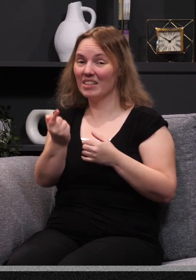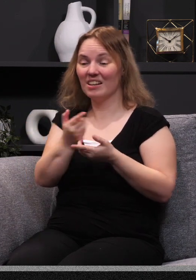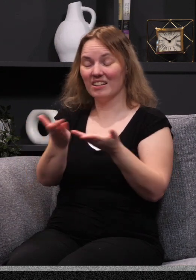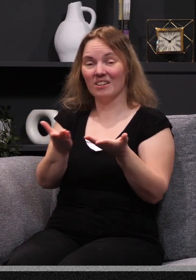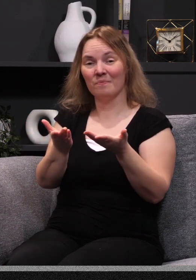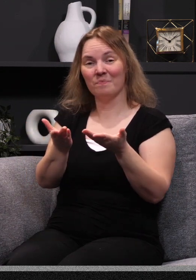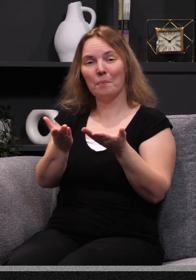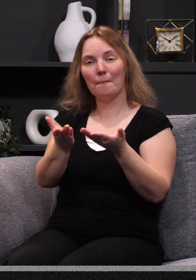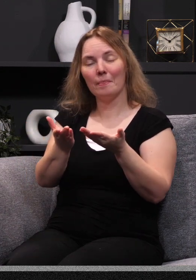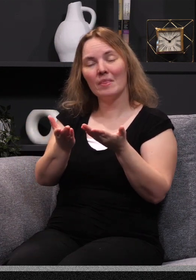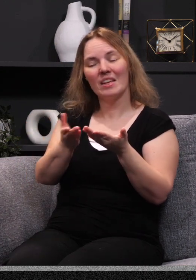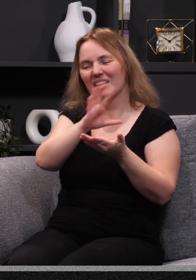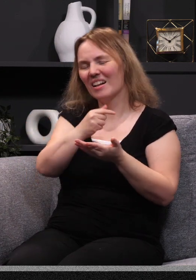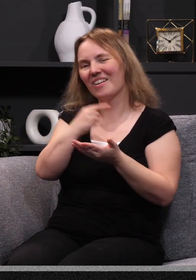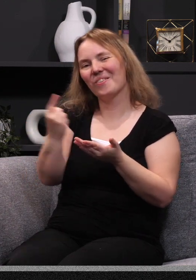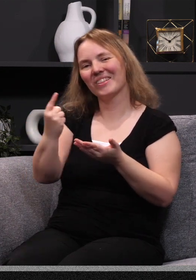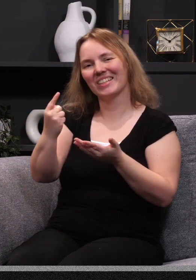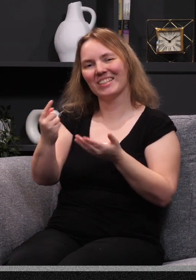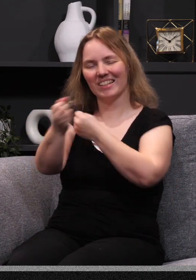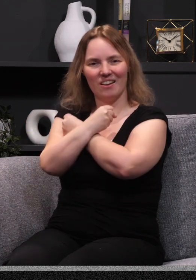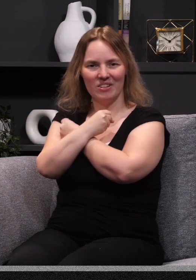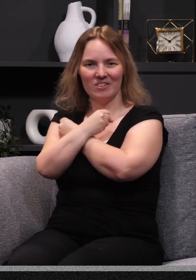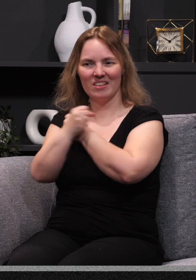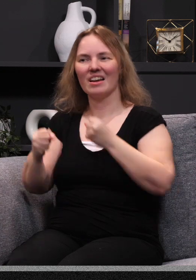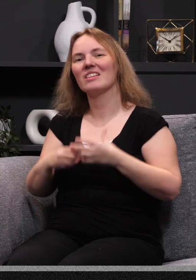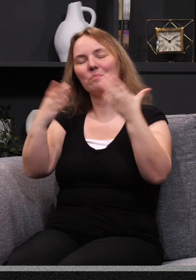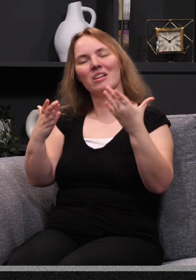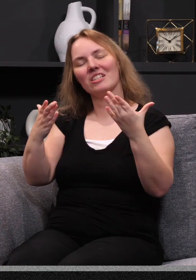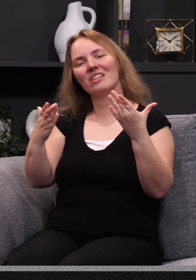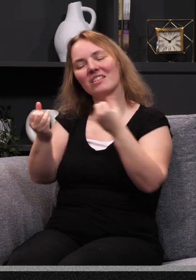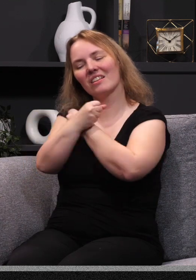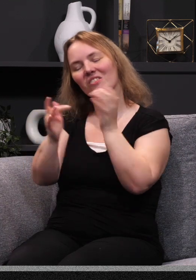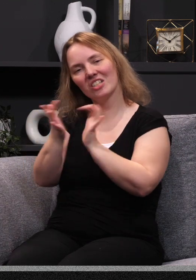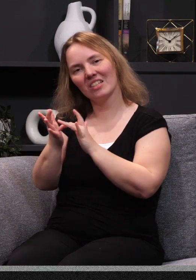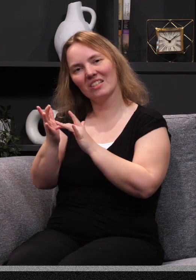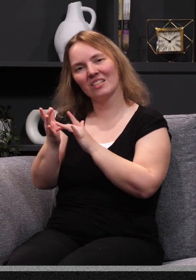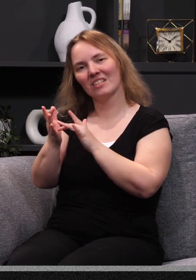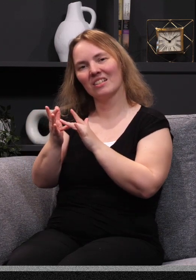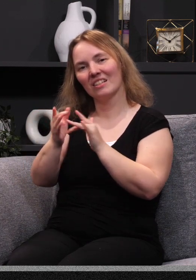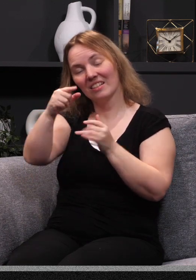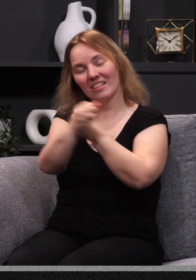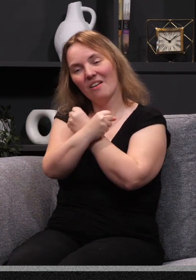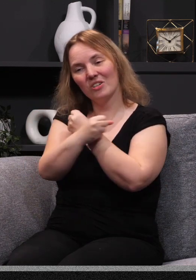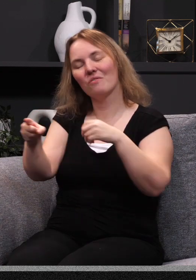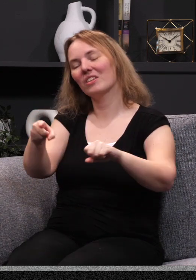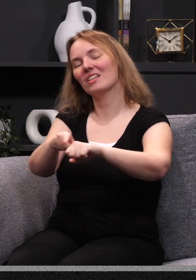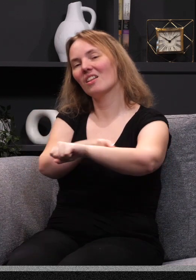And so what he's saying here in the scripture we just read is not only do I love you as much as I love my son Jesus, I have loved